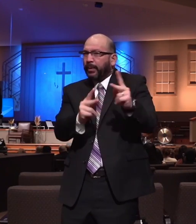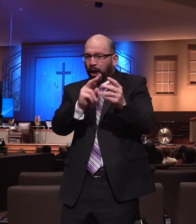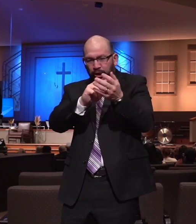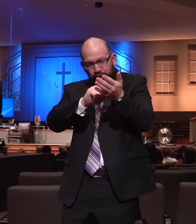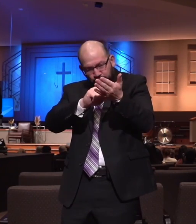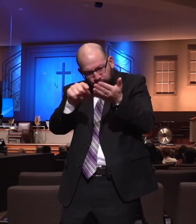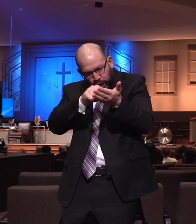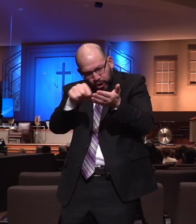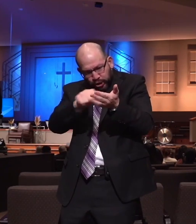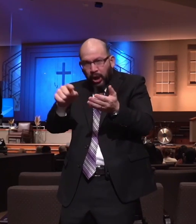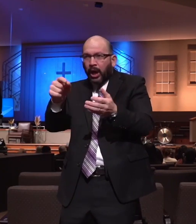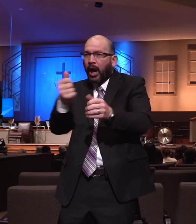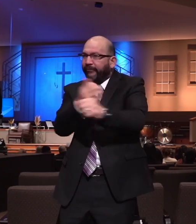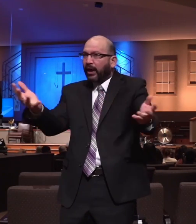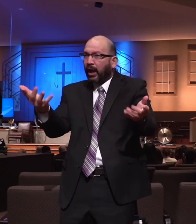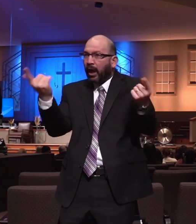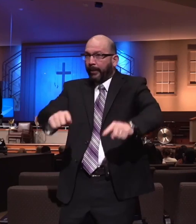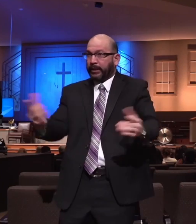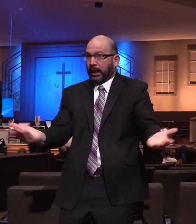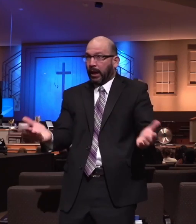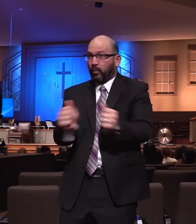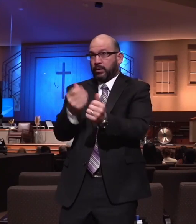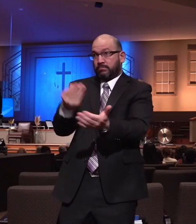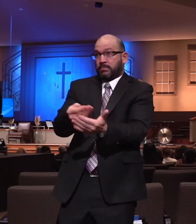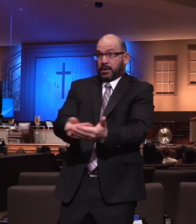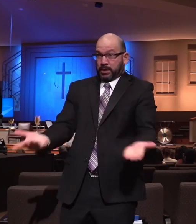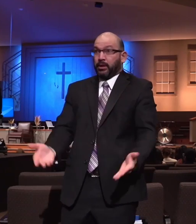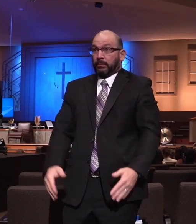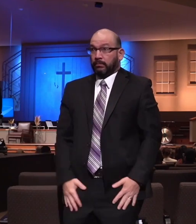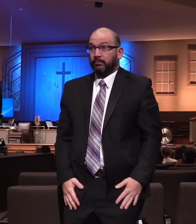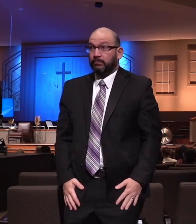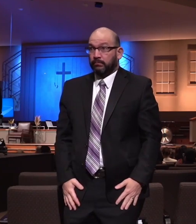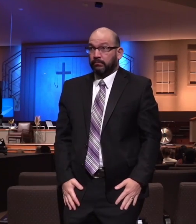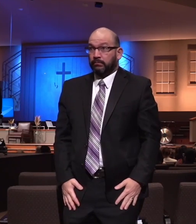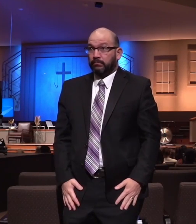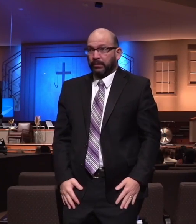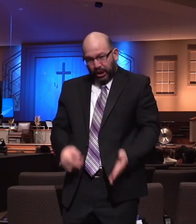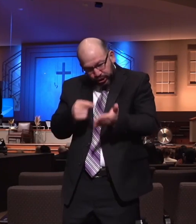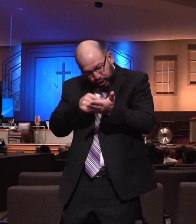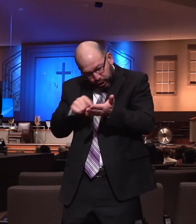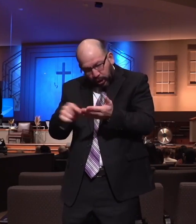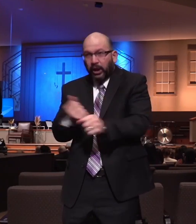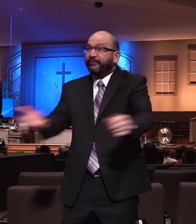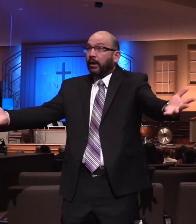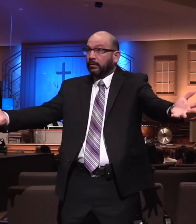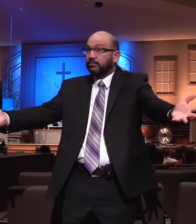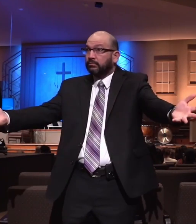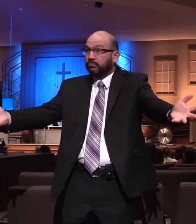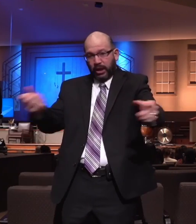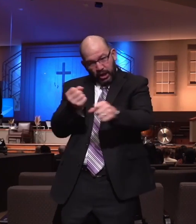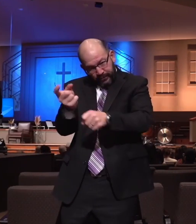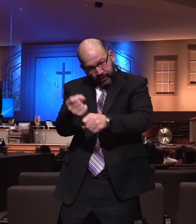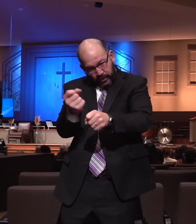assess the stewardship of the Lancaster Baptist Church finances. We have